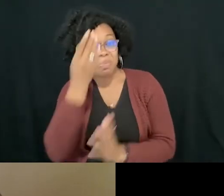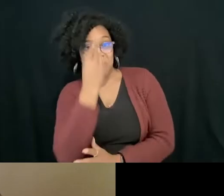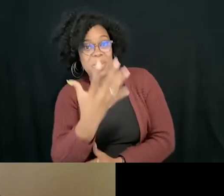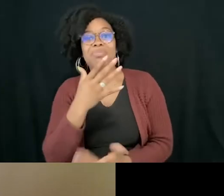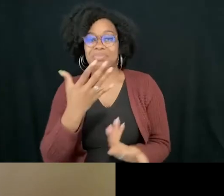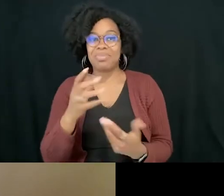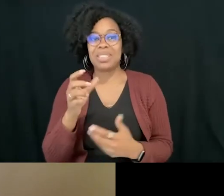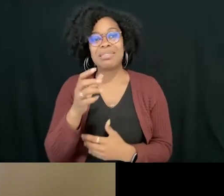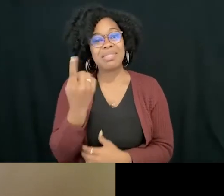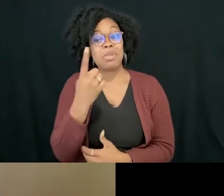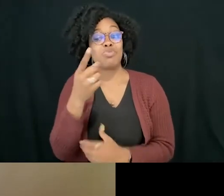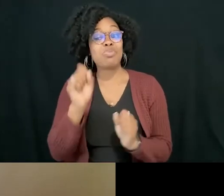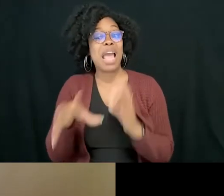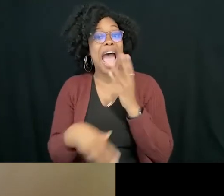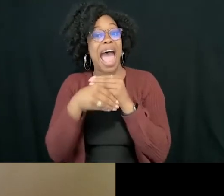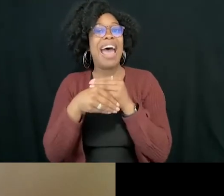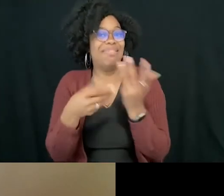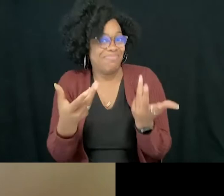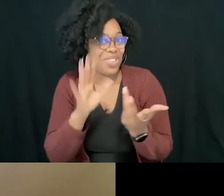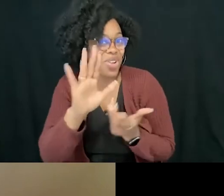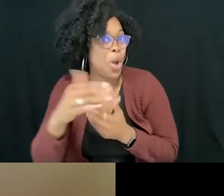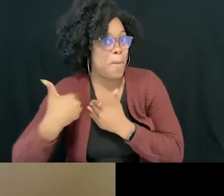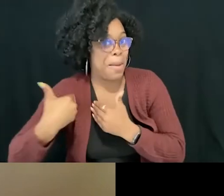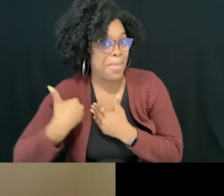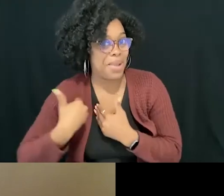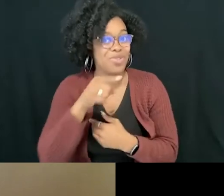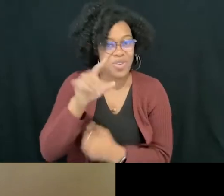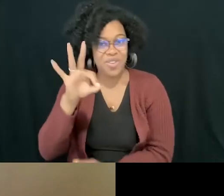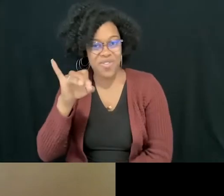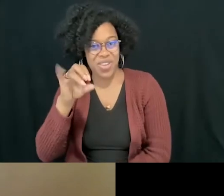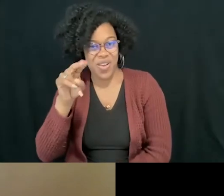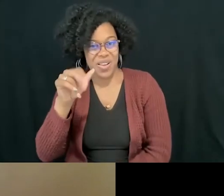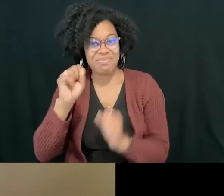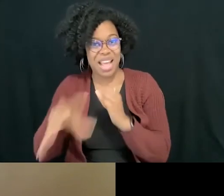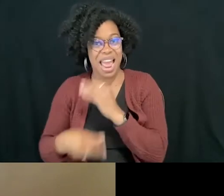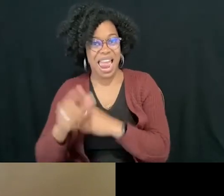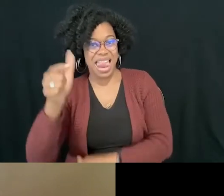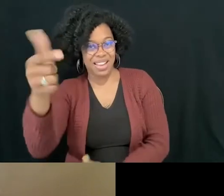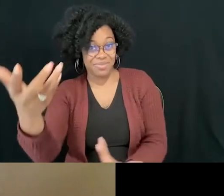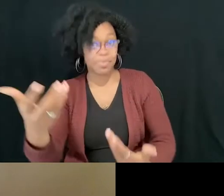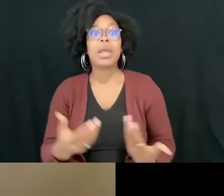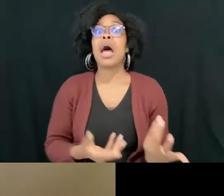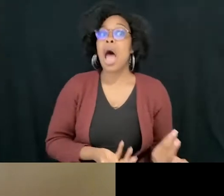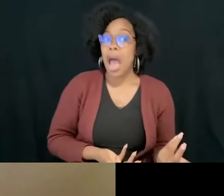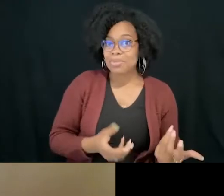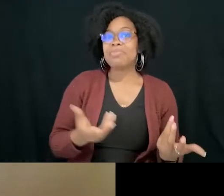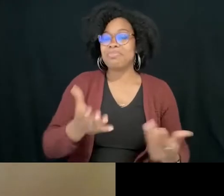else to add to your plate. Right. Thank you and Fiona. Yes, we you know, the books are meant to be a different